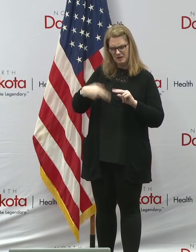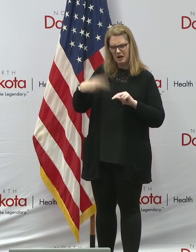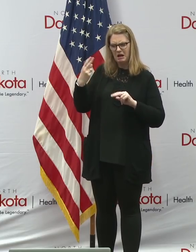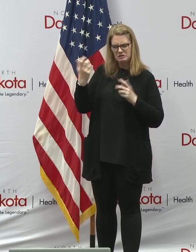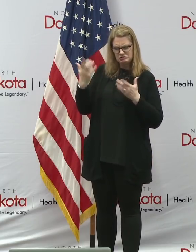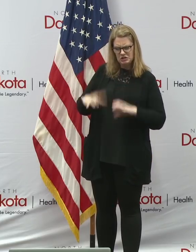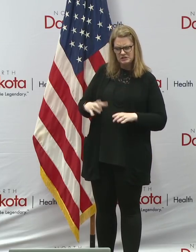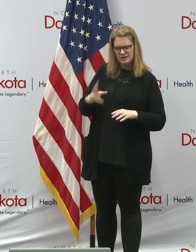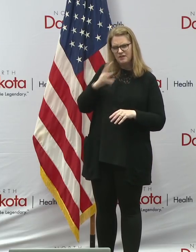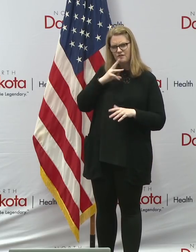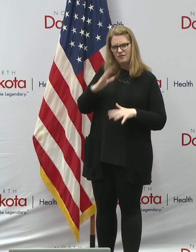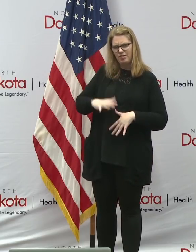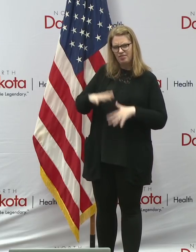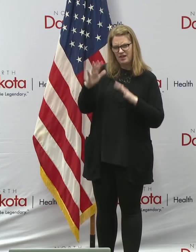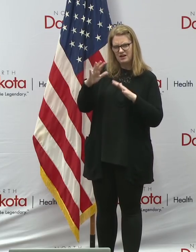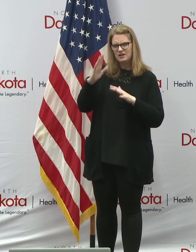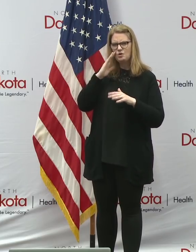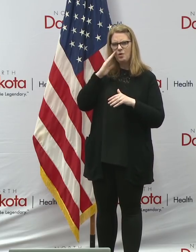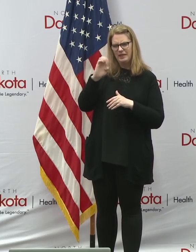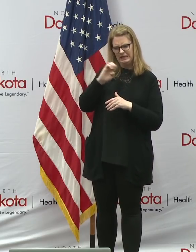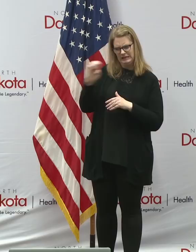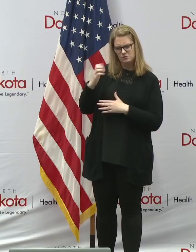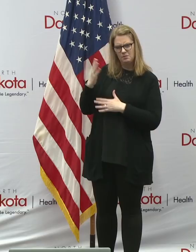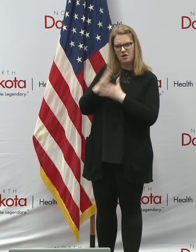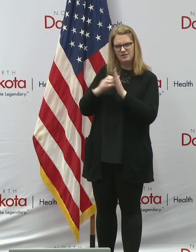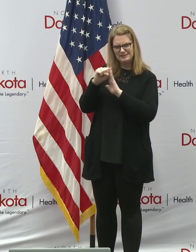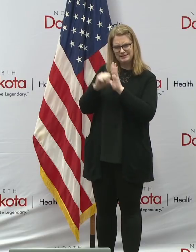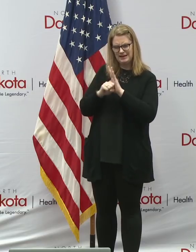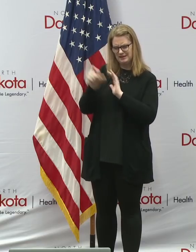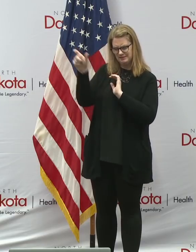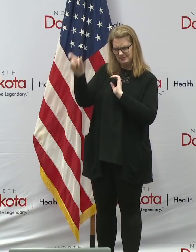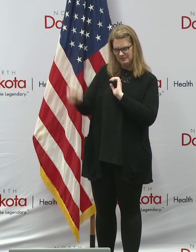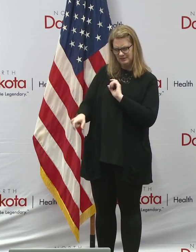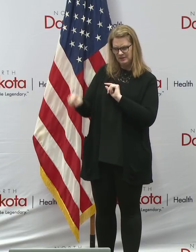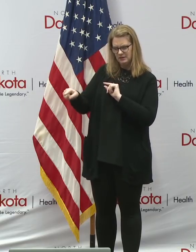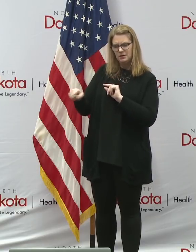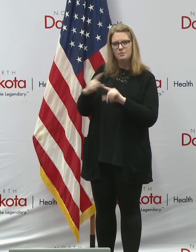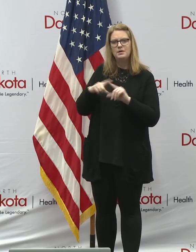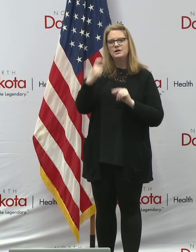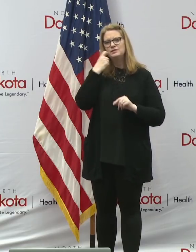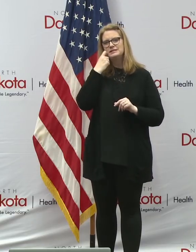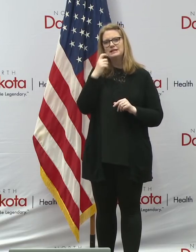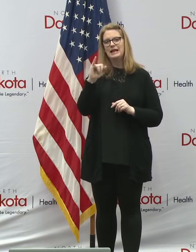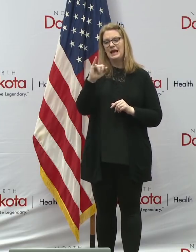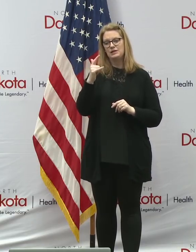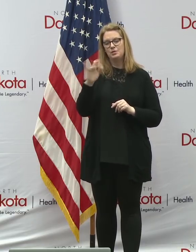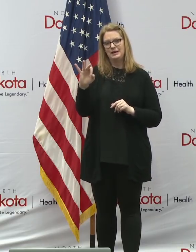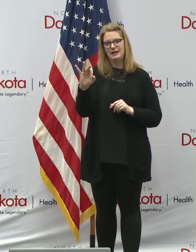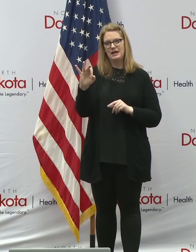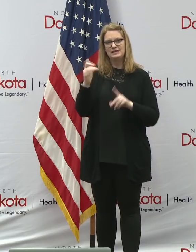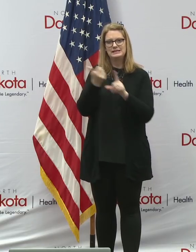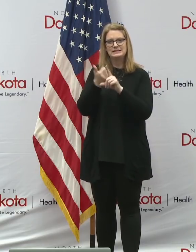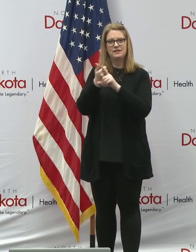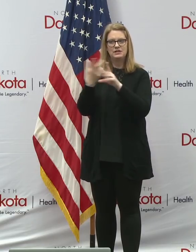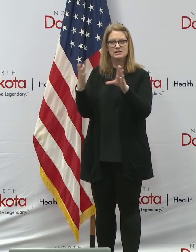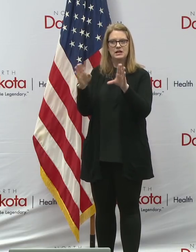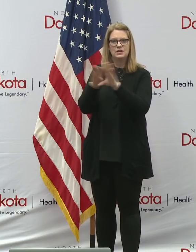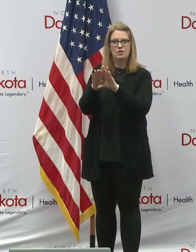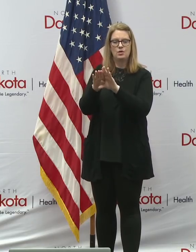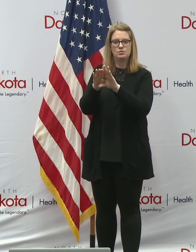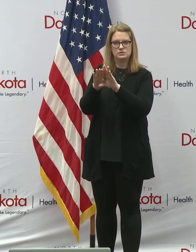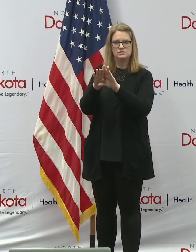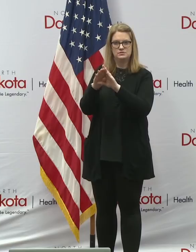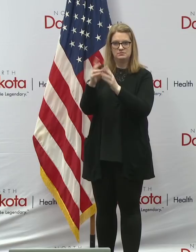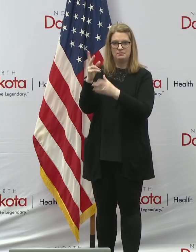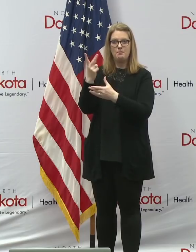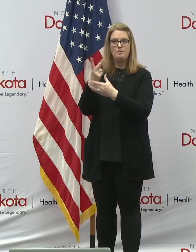in the eastern third of the state. And we recently announced that I-29 is closed in both directions